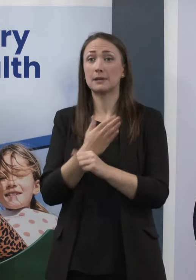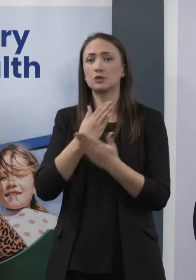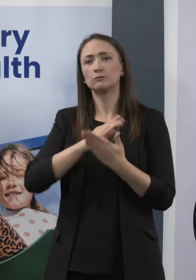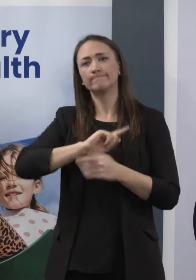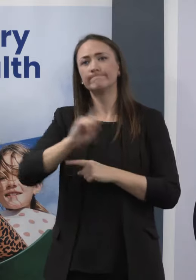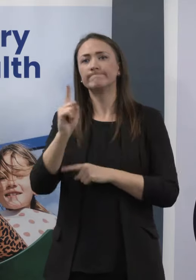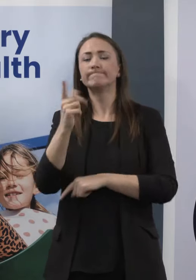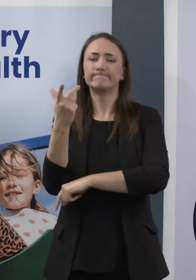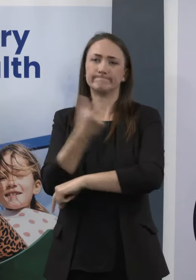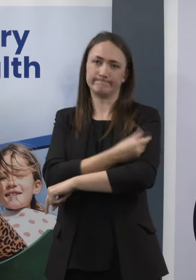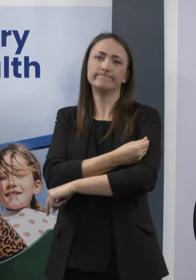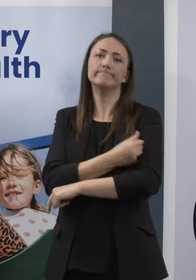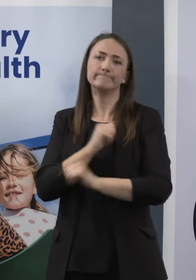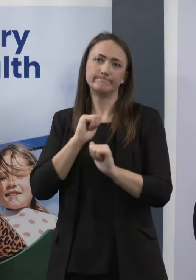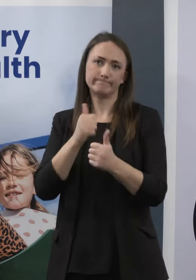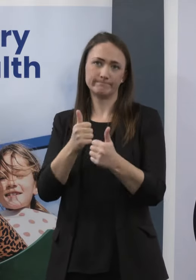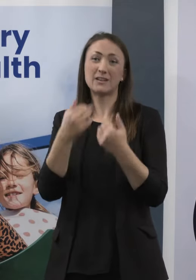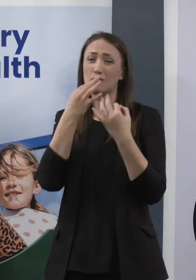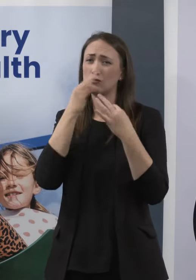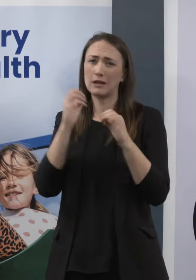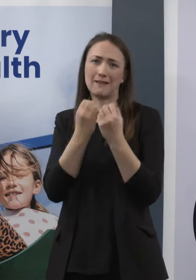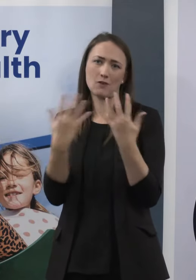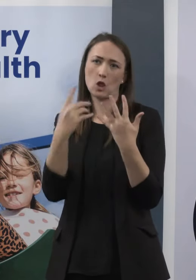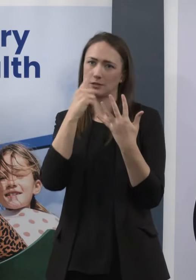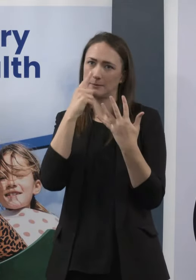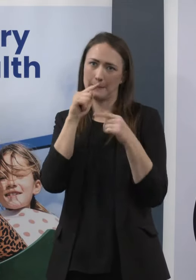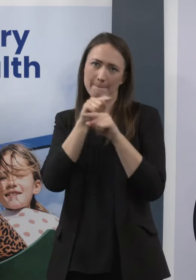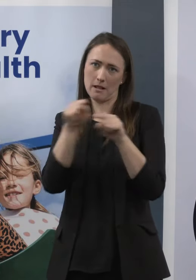groups, please do it, and it's free for many people.